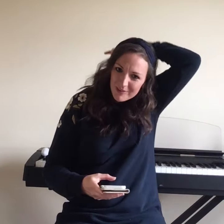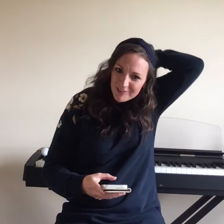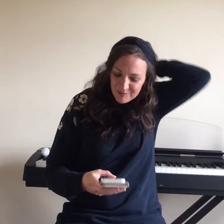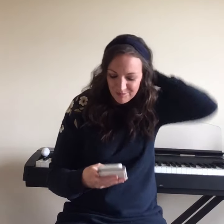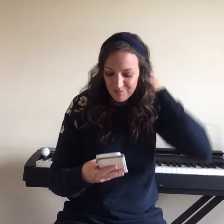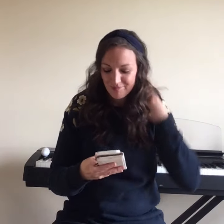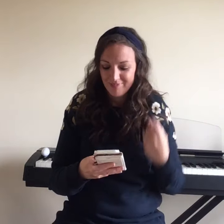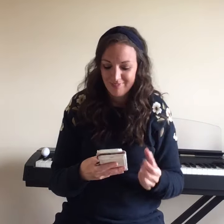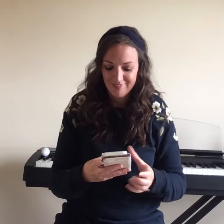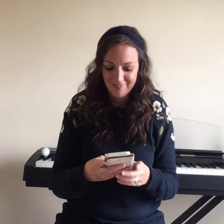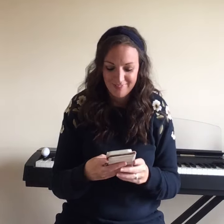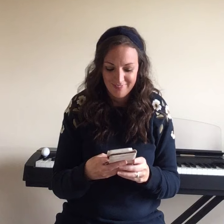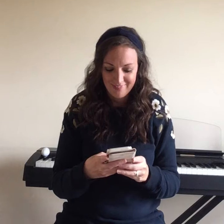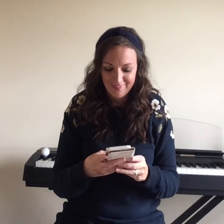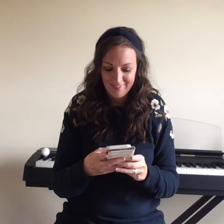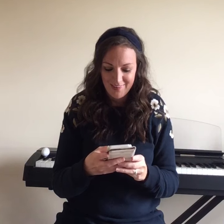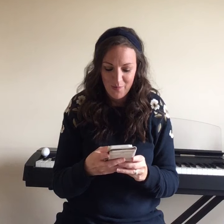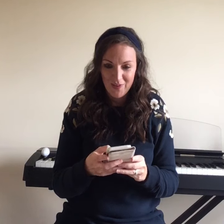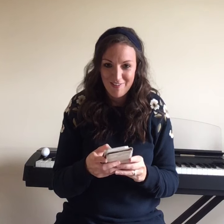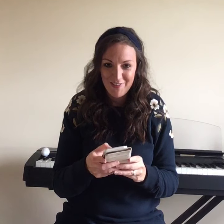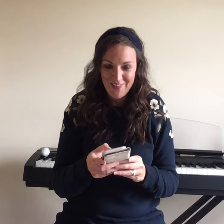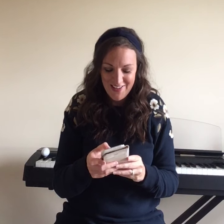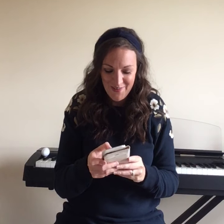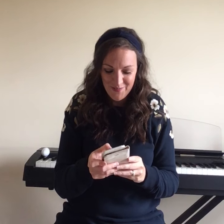but we'll give it a wee go.